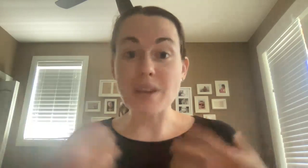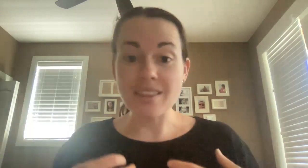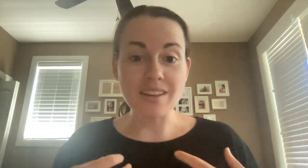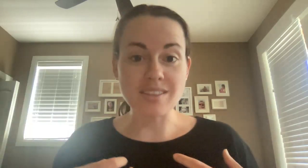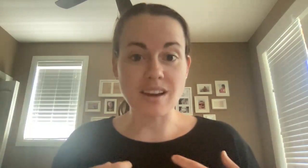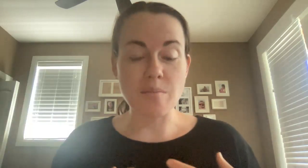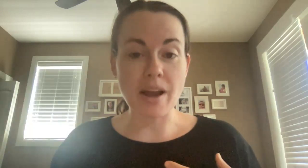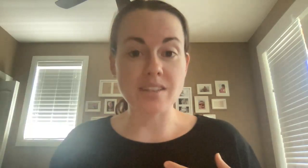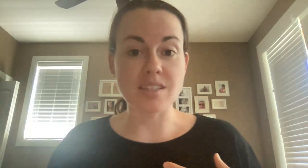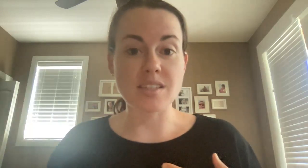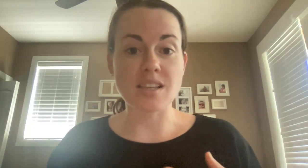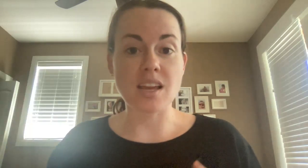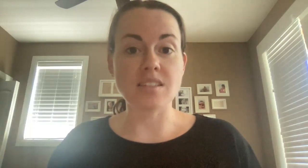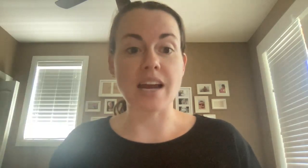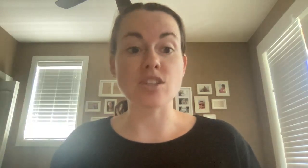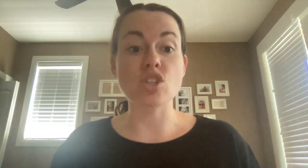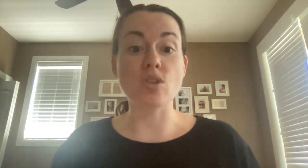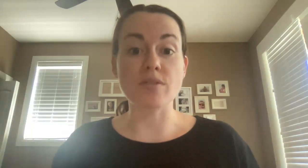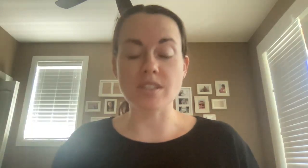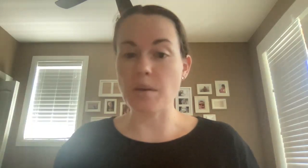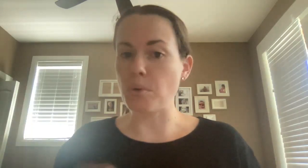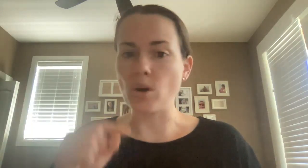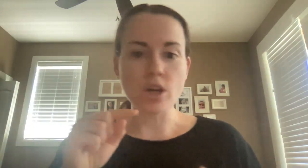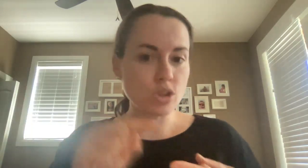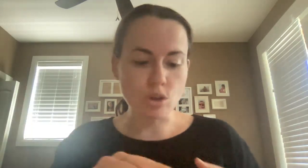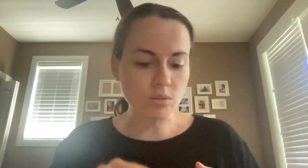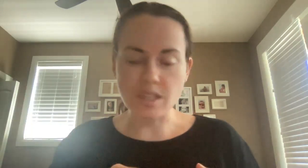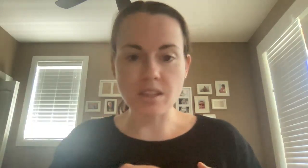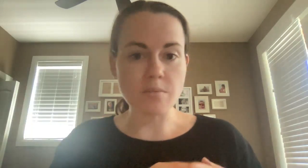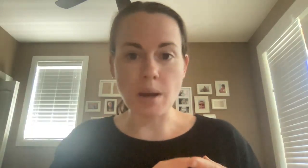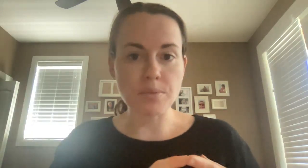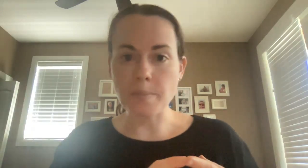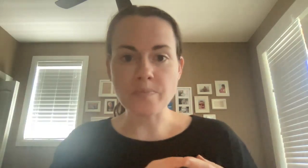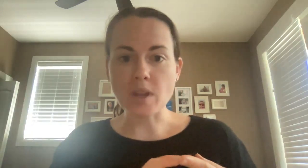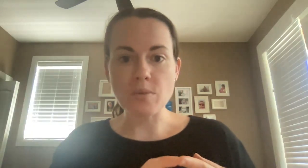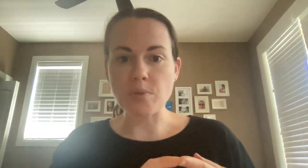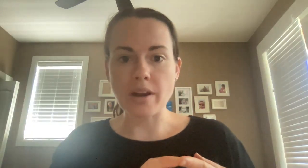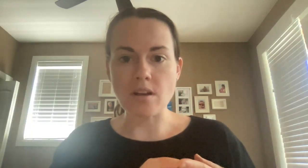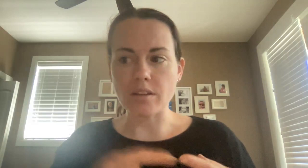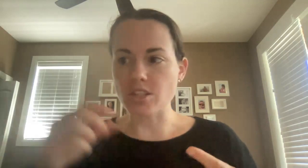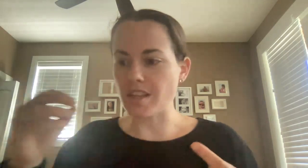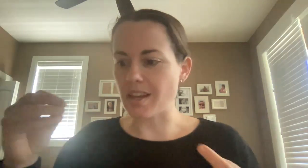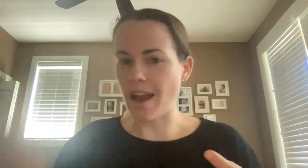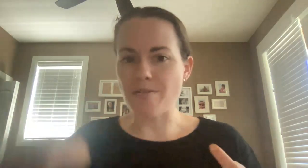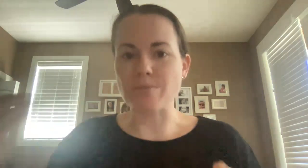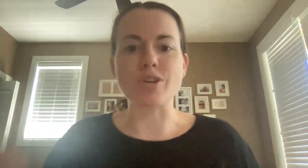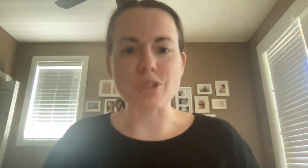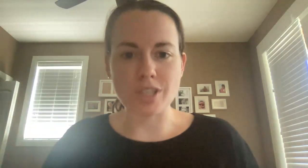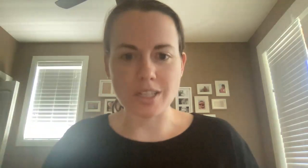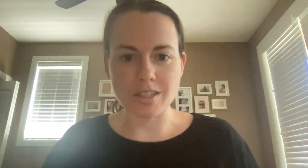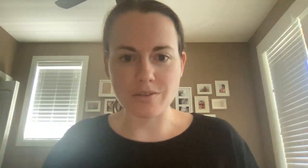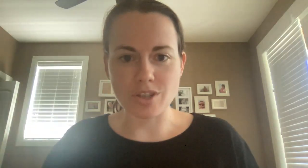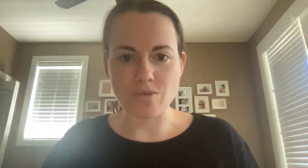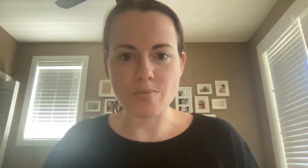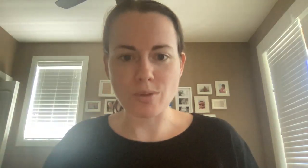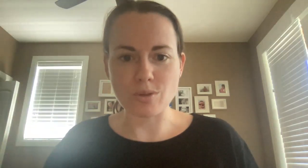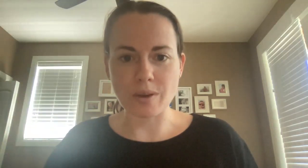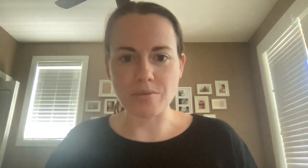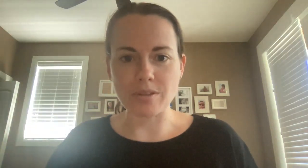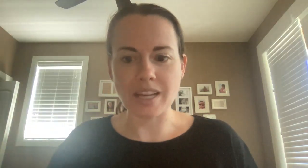big thing is to come back into these thinking tasks. So for example, don't set them up with prior knowledge and then have them regurgitate stuff to you most of way through the